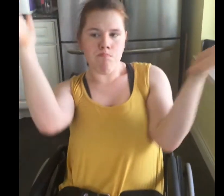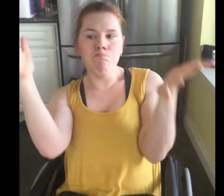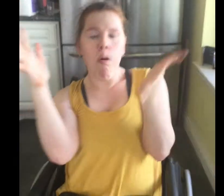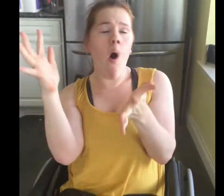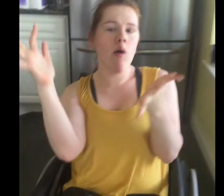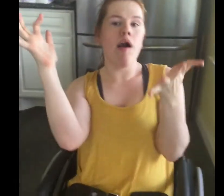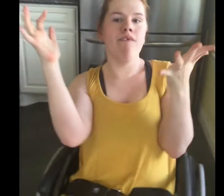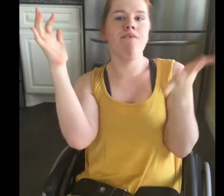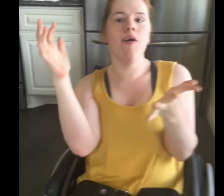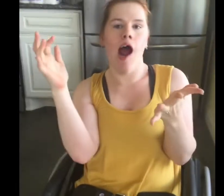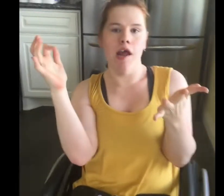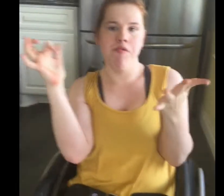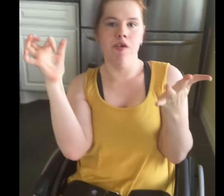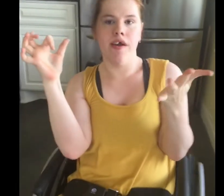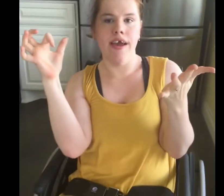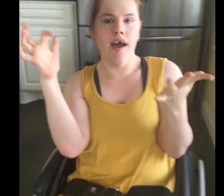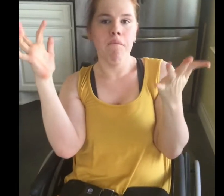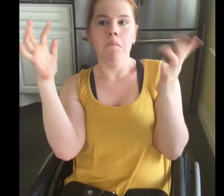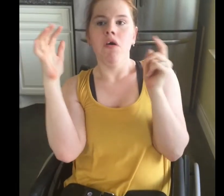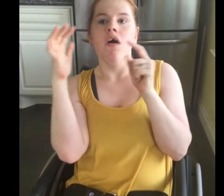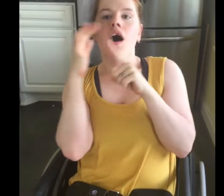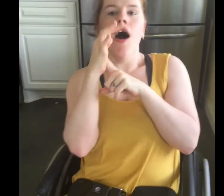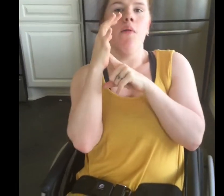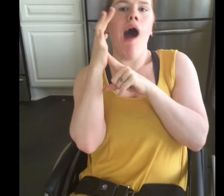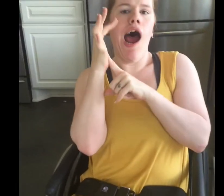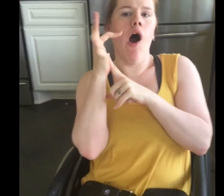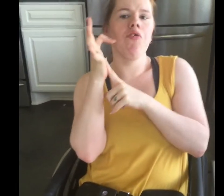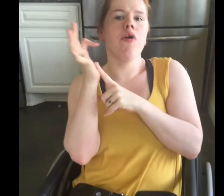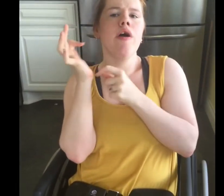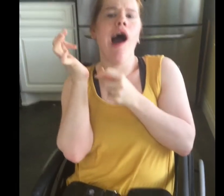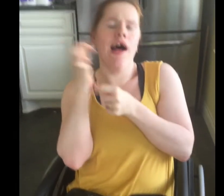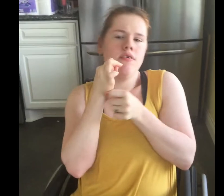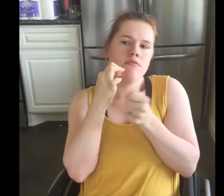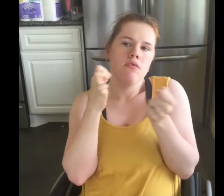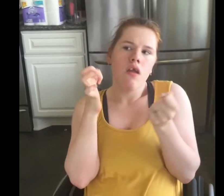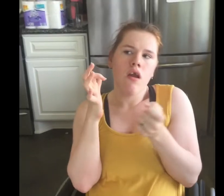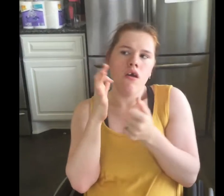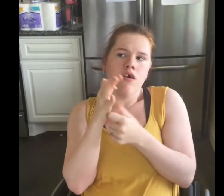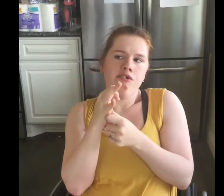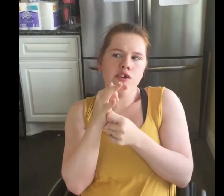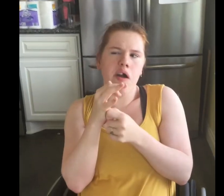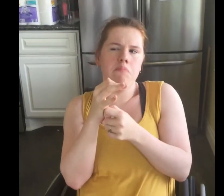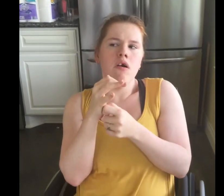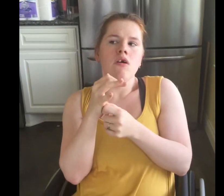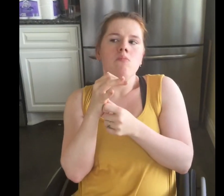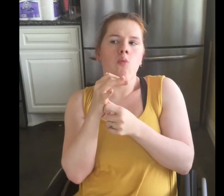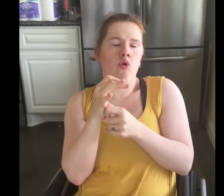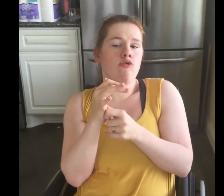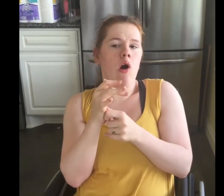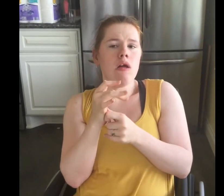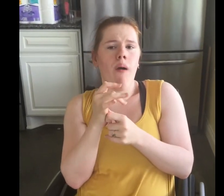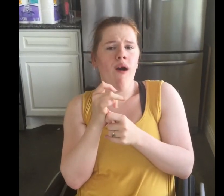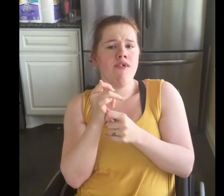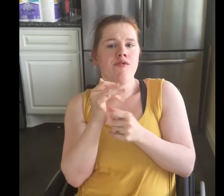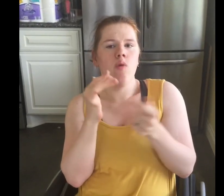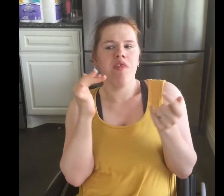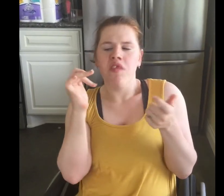bulk of food items you can get. I also got some more granola bars with